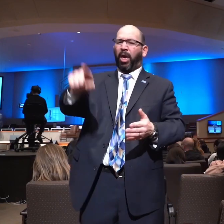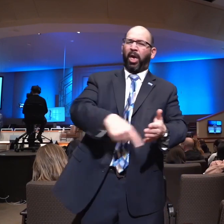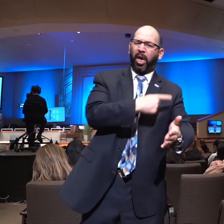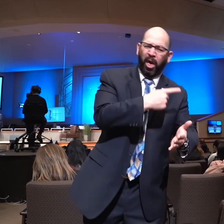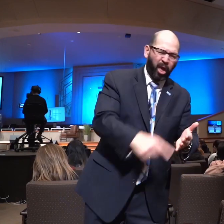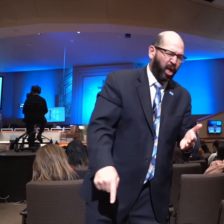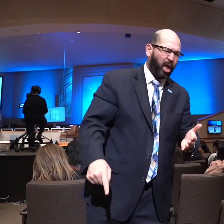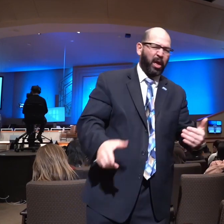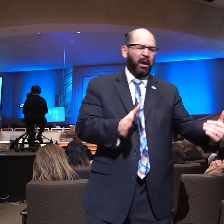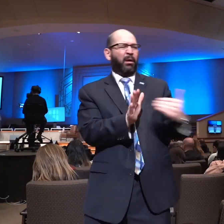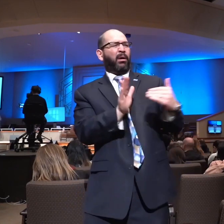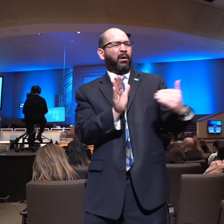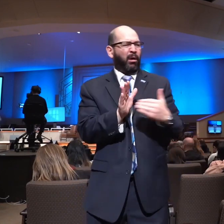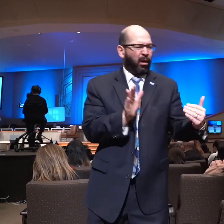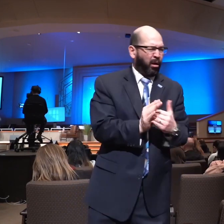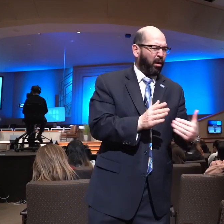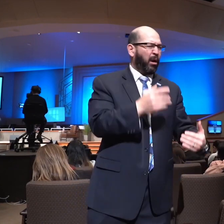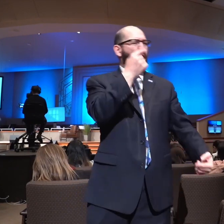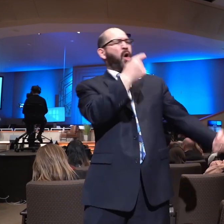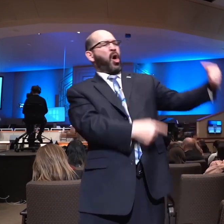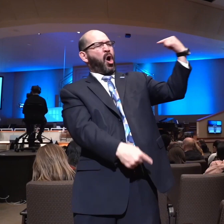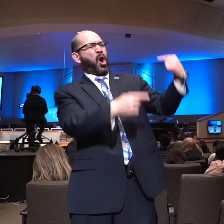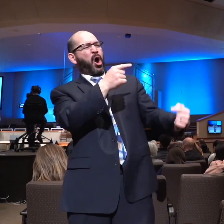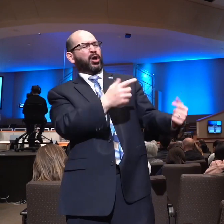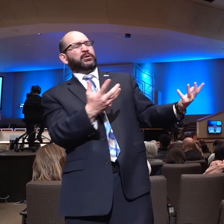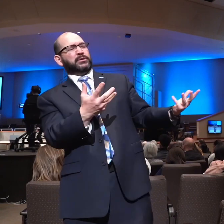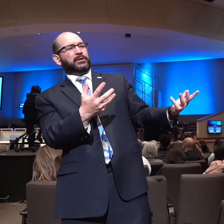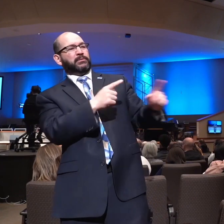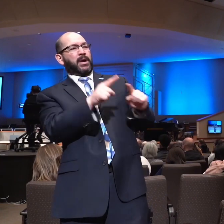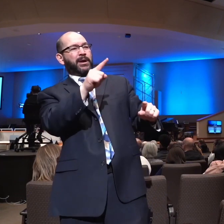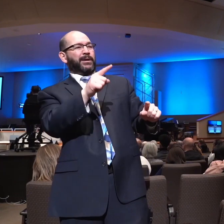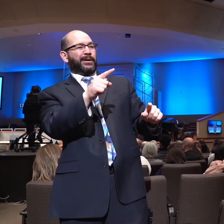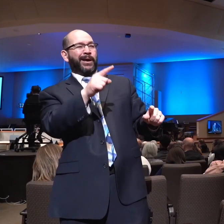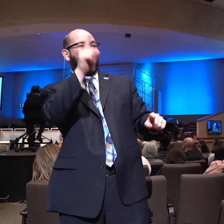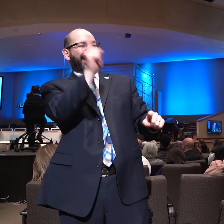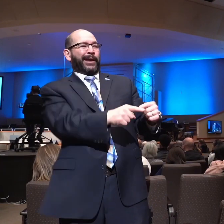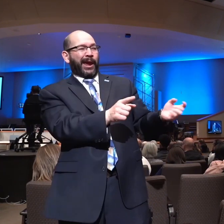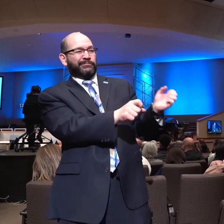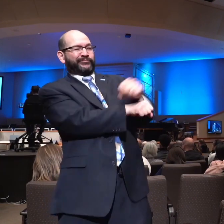oppose our arguments, despise our persons, but they are helpless against their prayers.